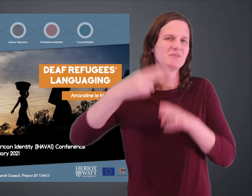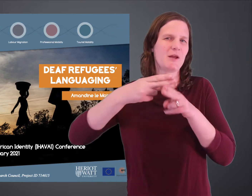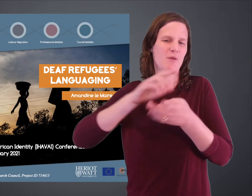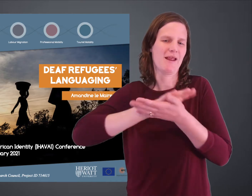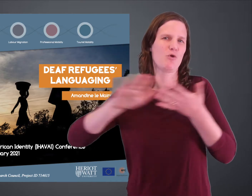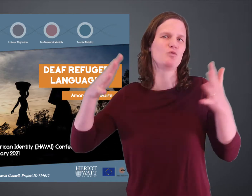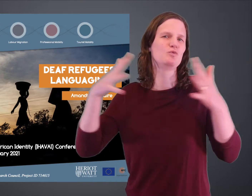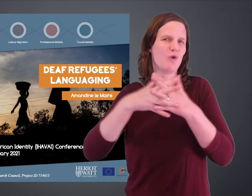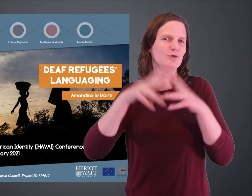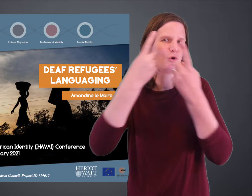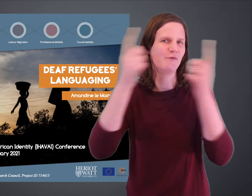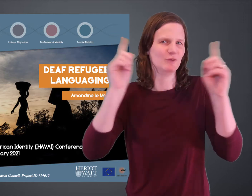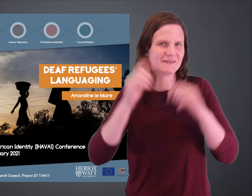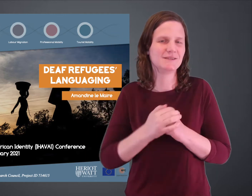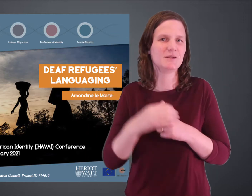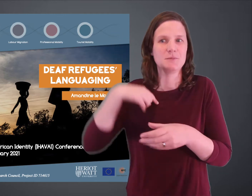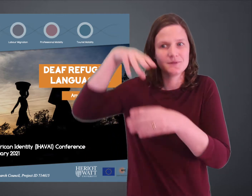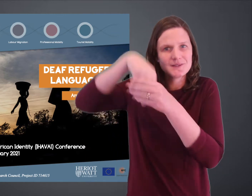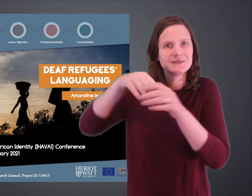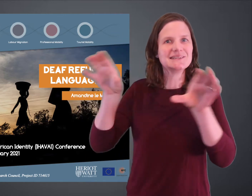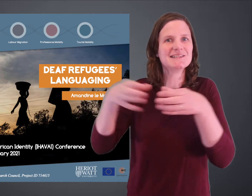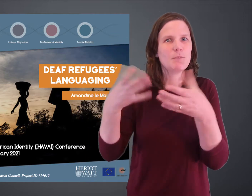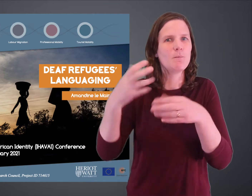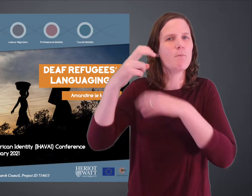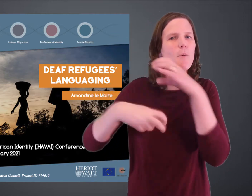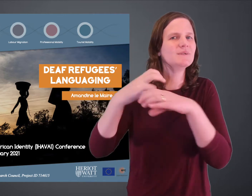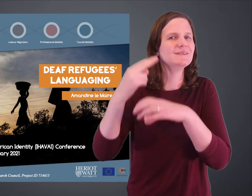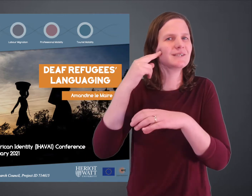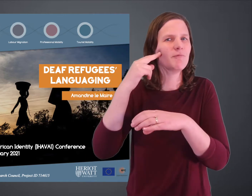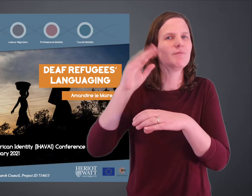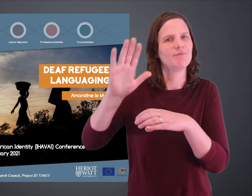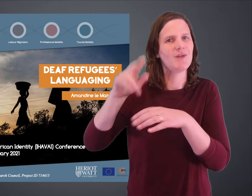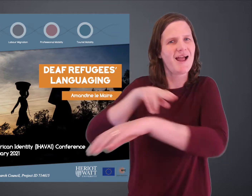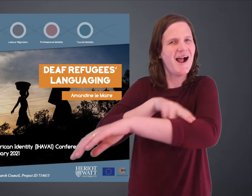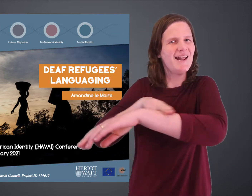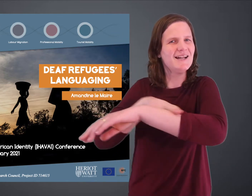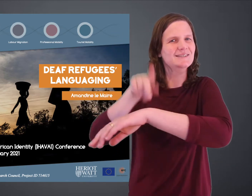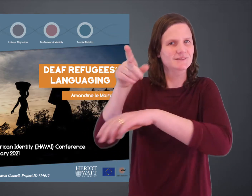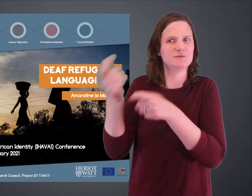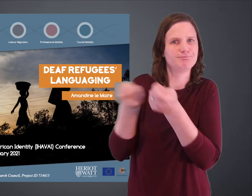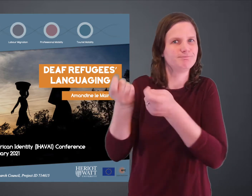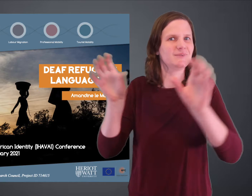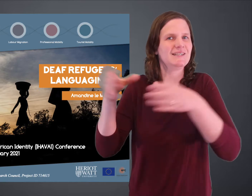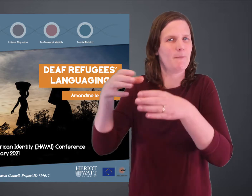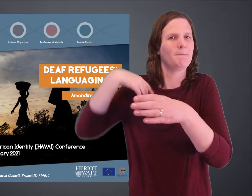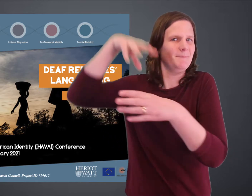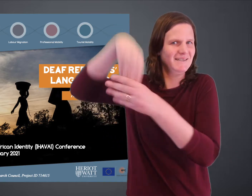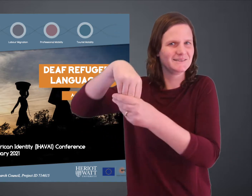Scotland called Heriot-Watt University, where I'm part of the mobile deaf team led by Dr Annalise